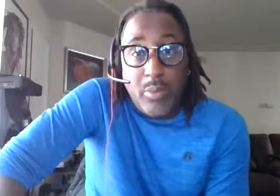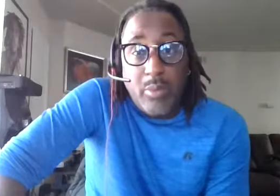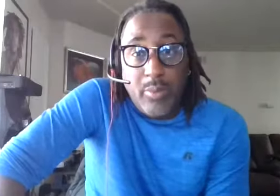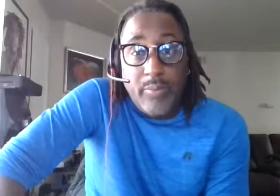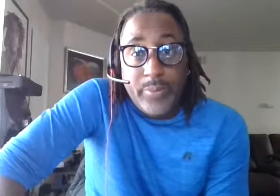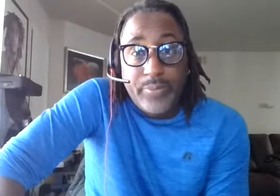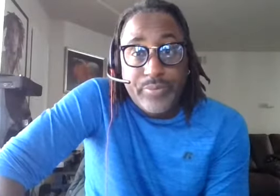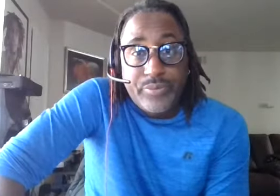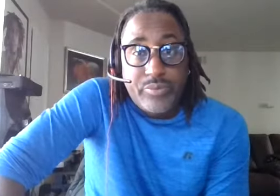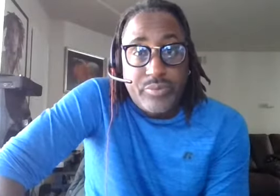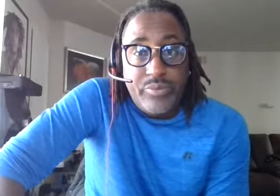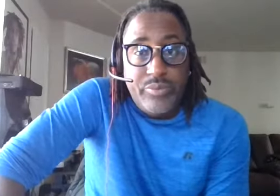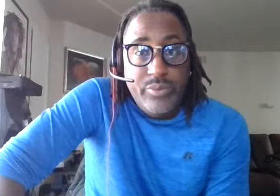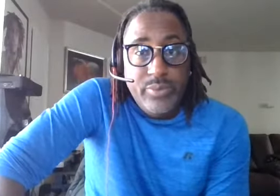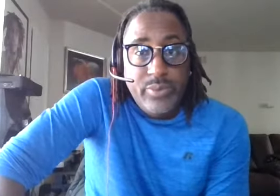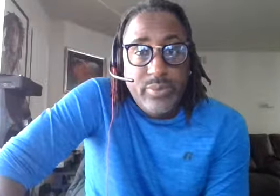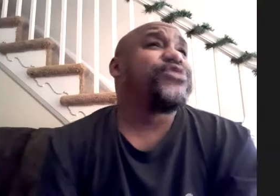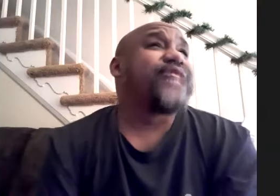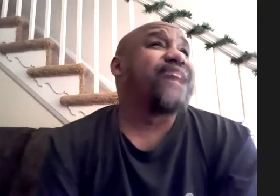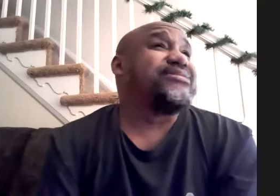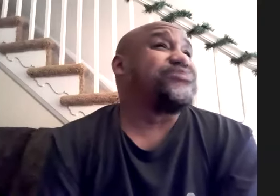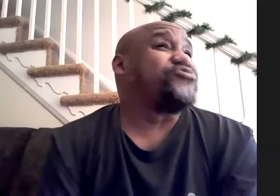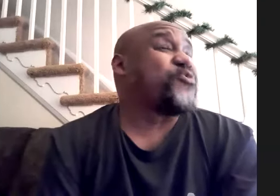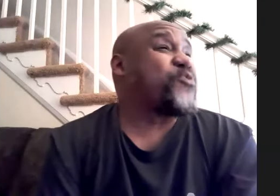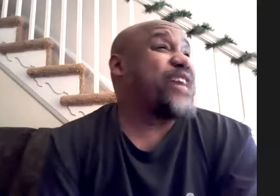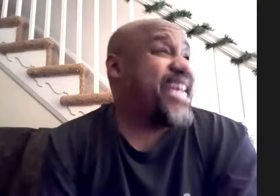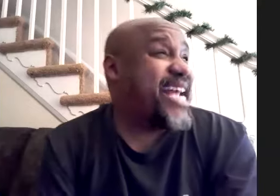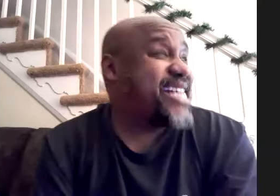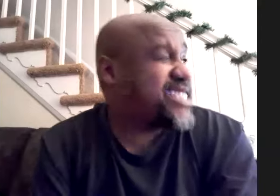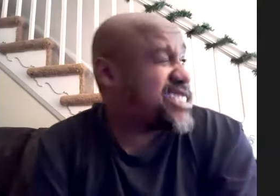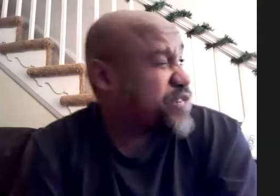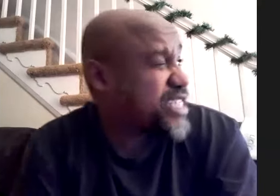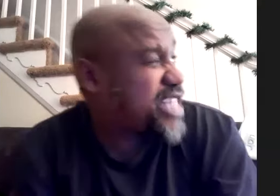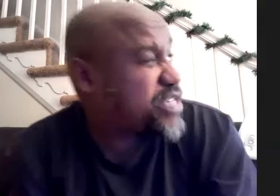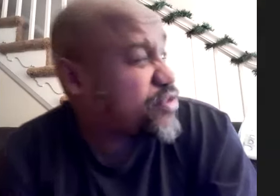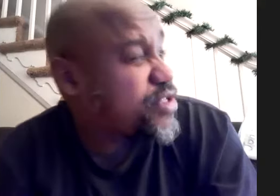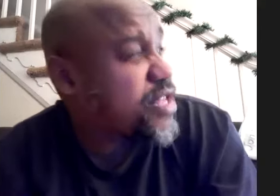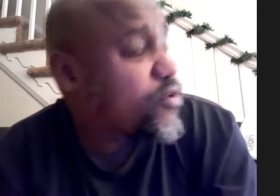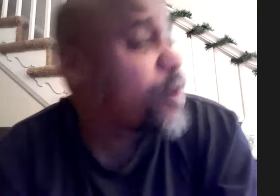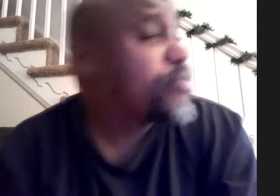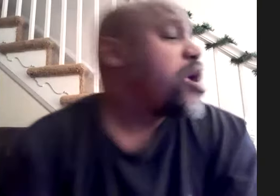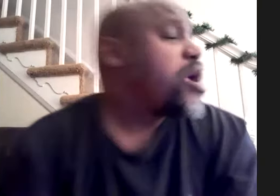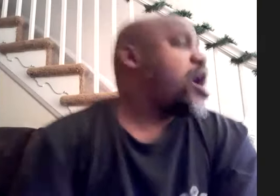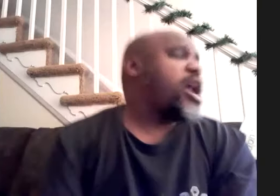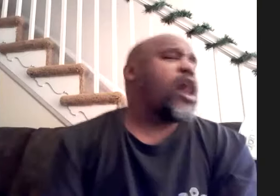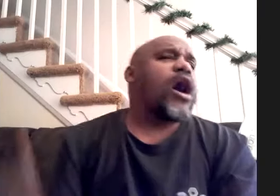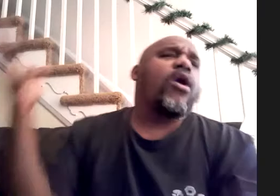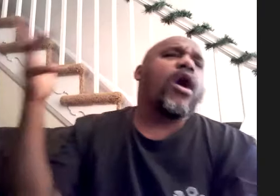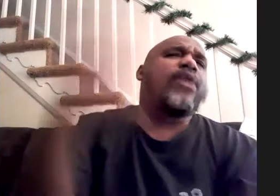a skateboard convention down there about 2003 ish i want to say to them three times four and uh i went